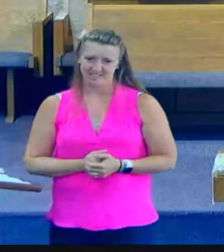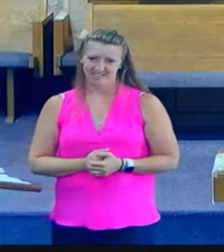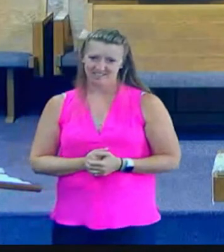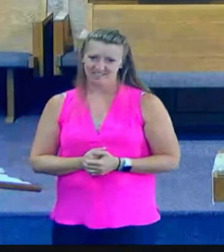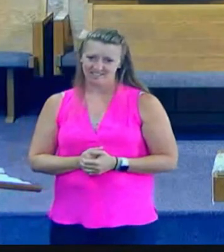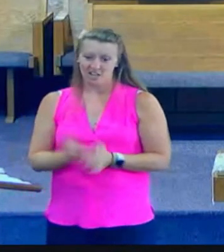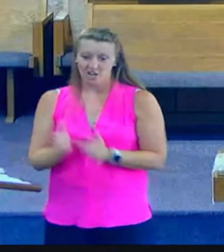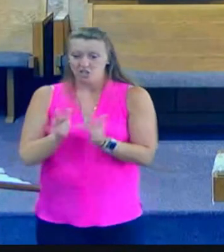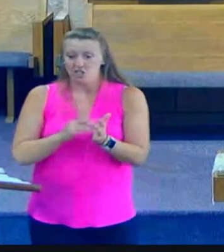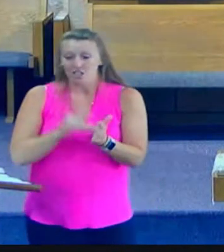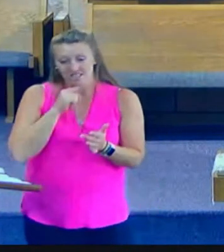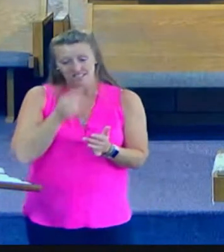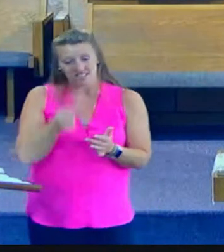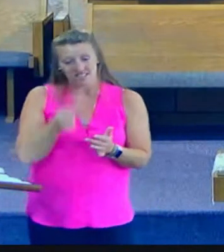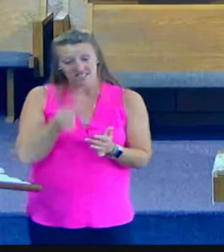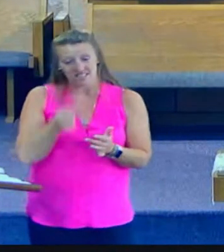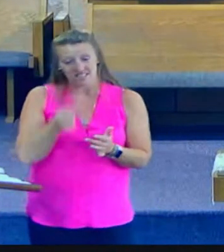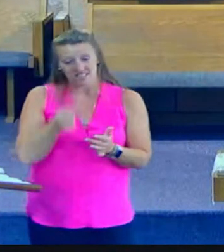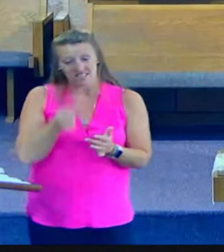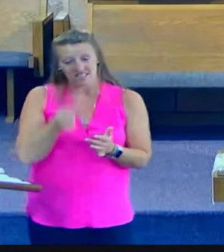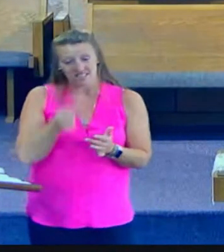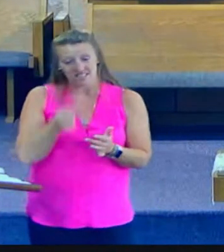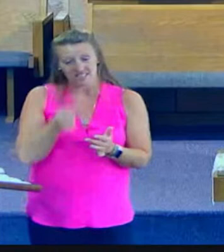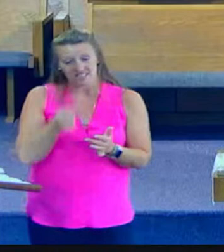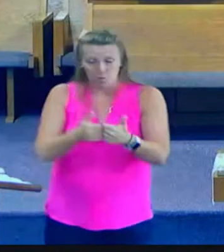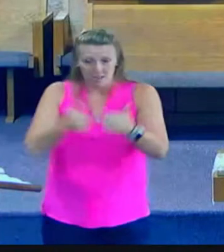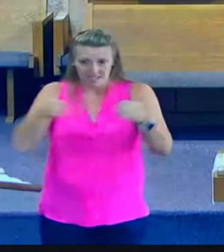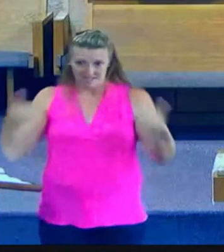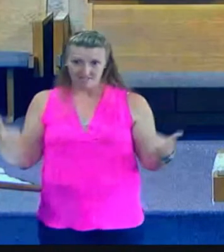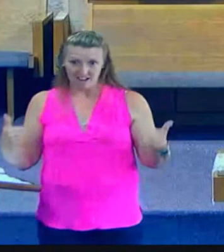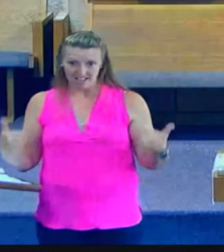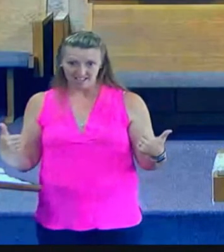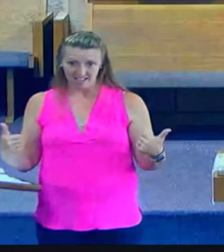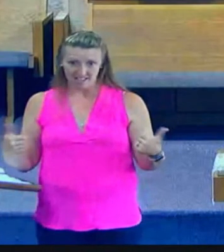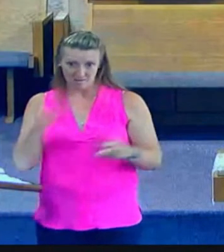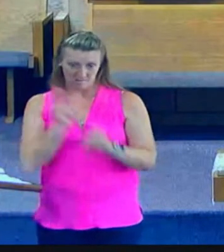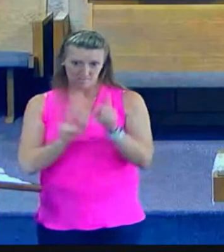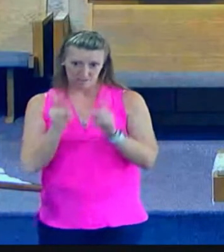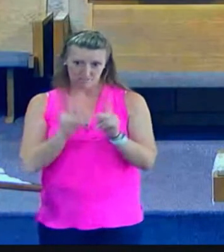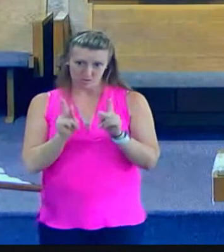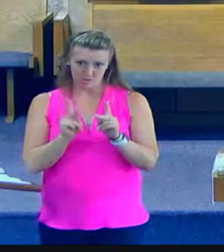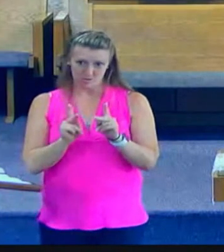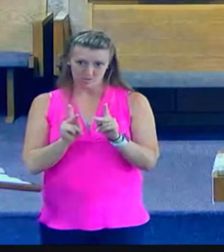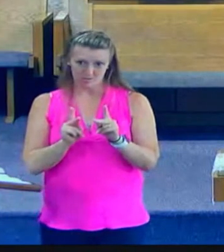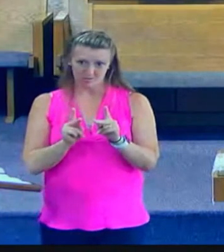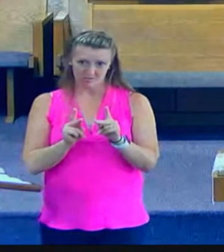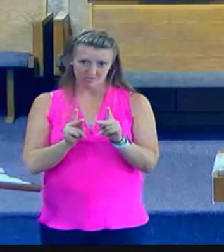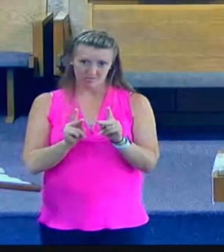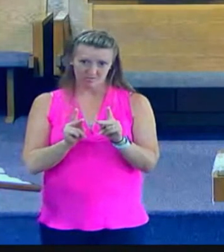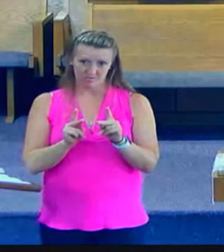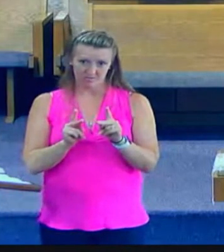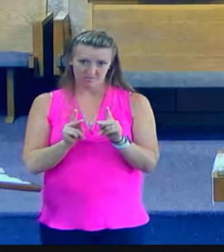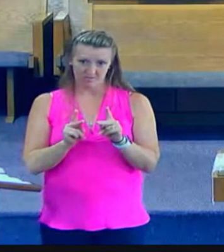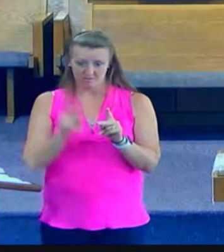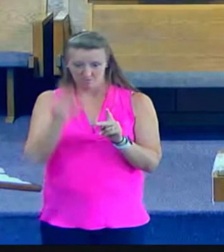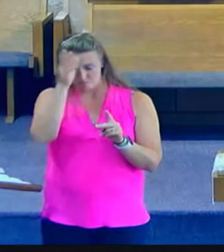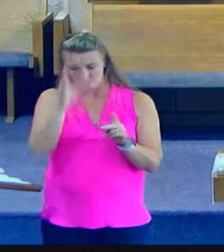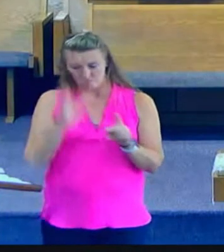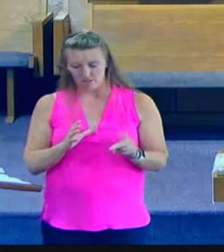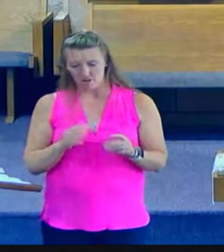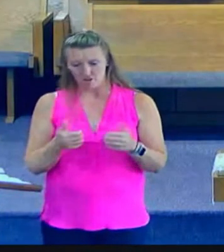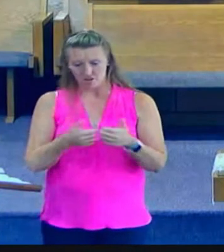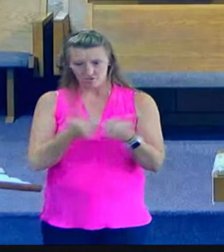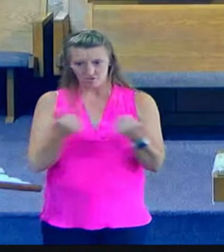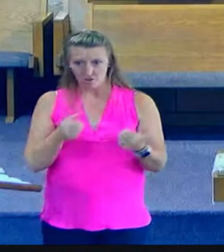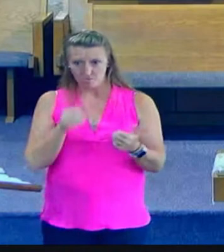Jesus said he would be divisive that he would divide mothers fathers mothers daughters fathers sons brothers